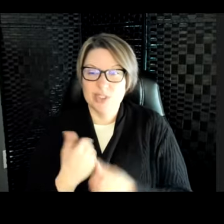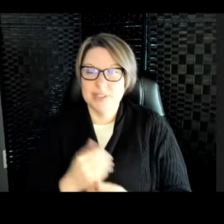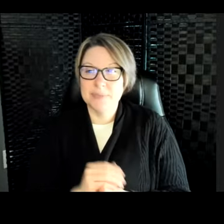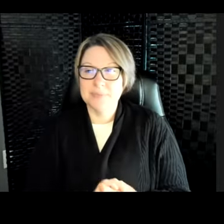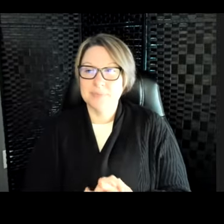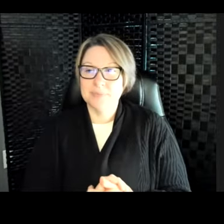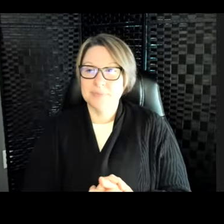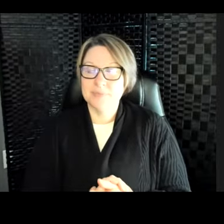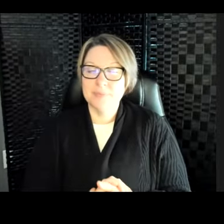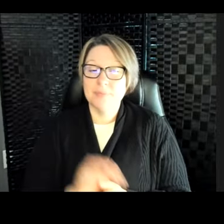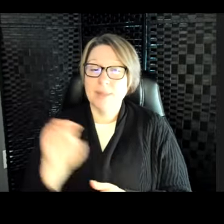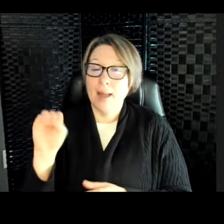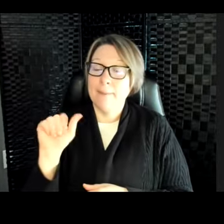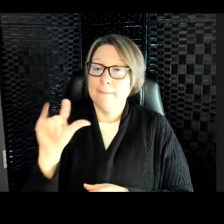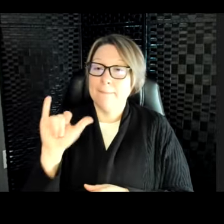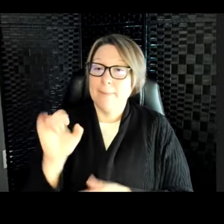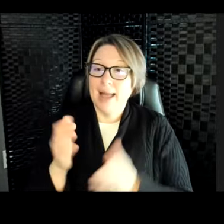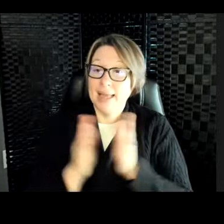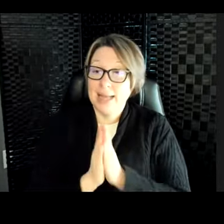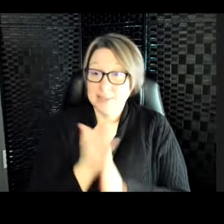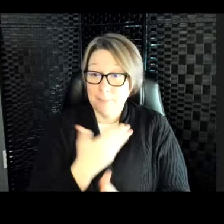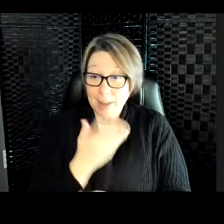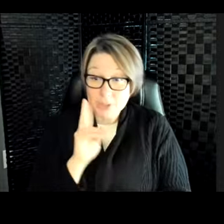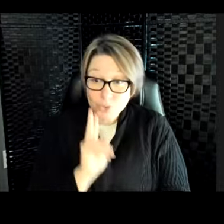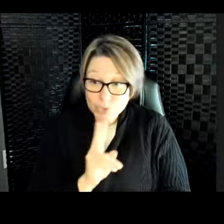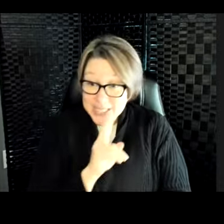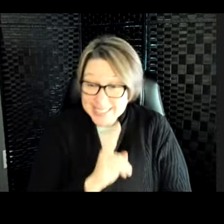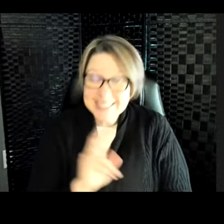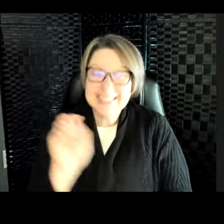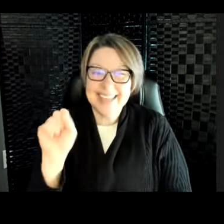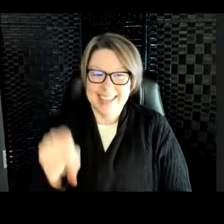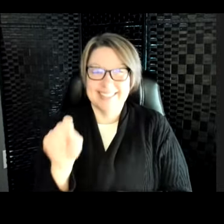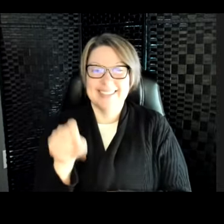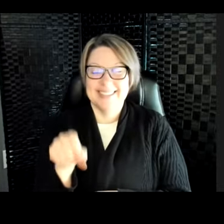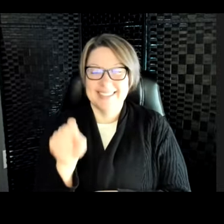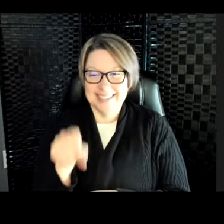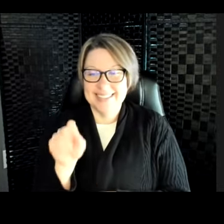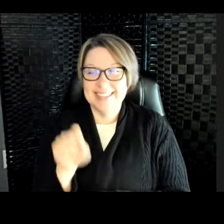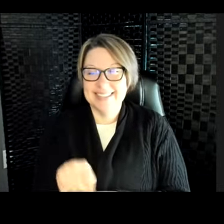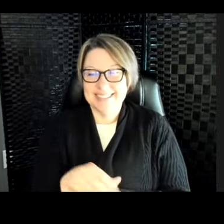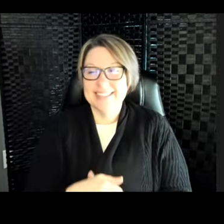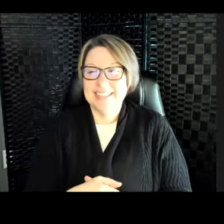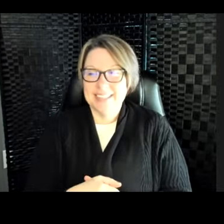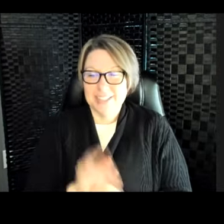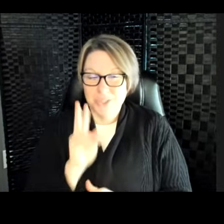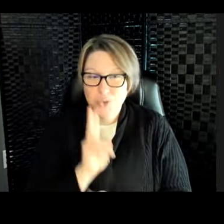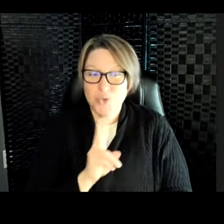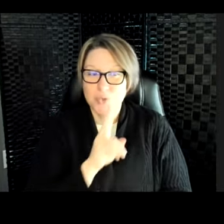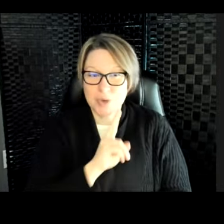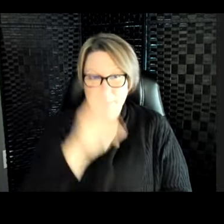Maggie asks if the babies are twins. They are, absolutely. They are twin boys. Polar bears